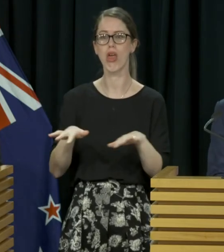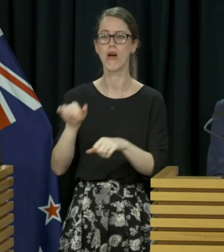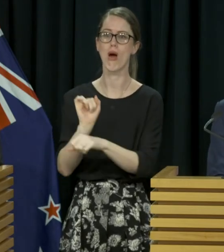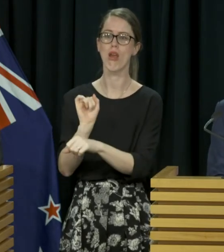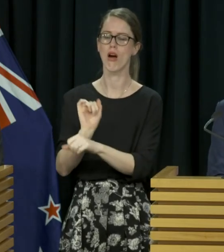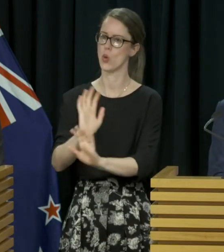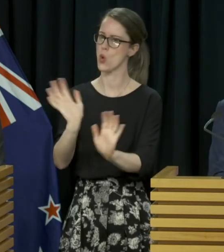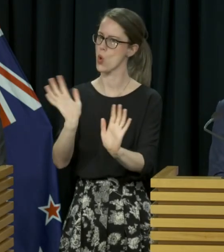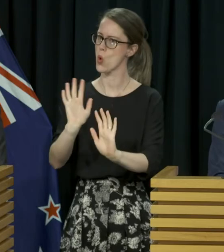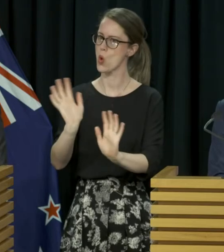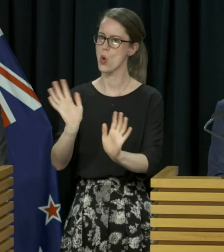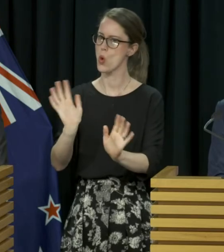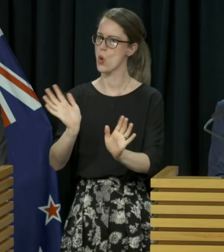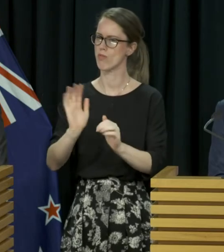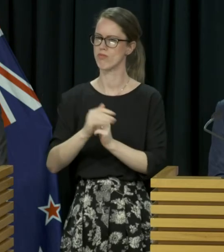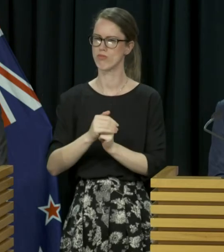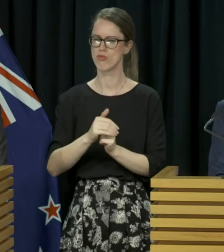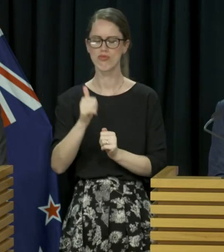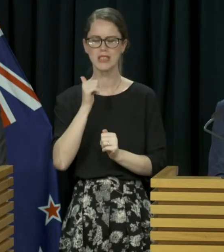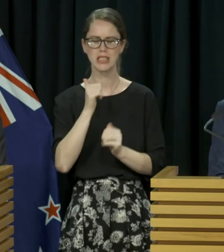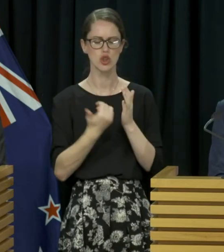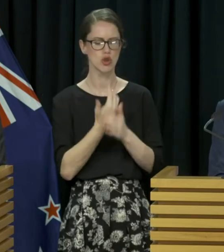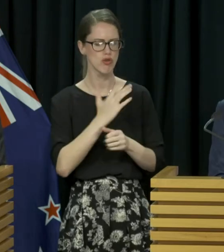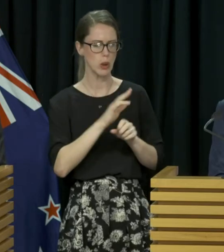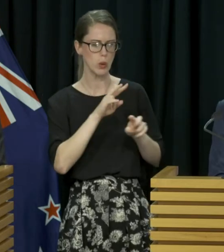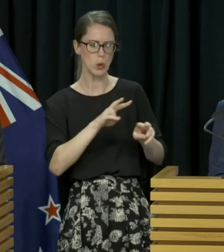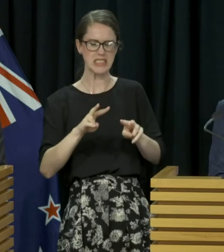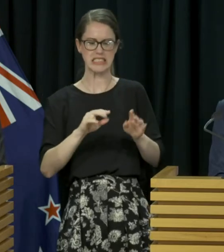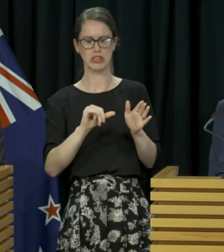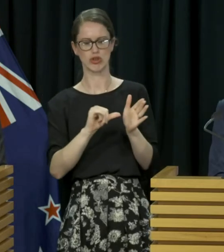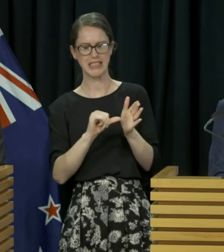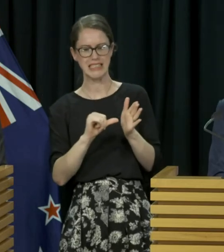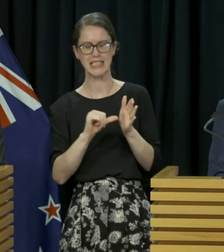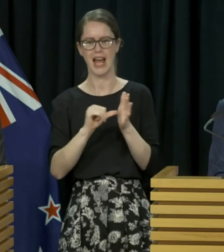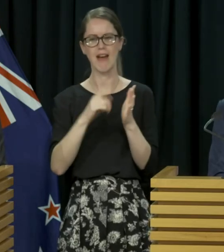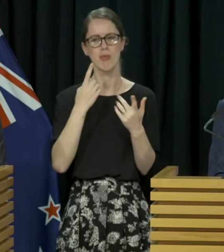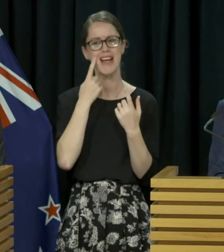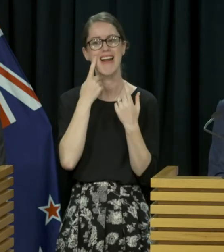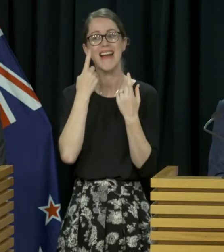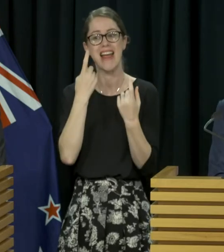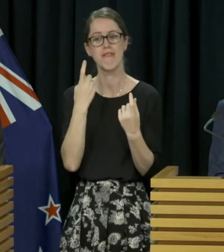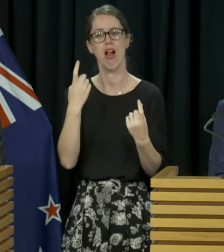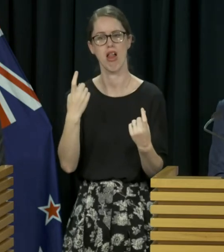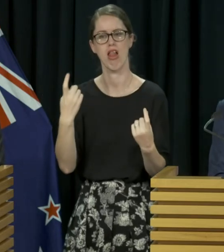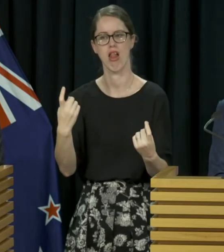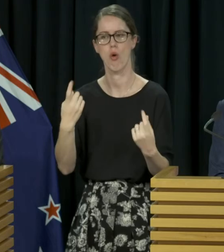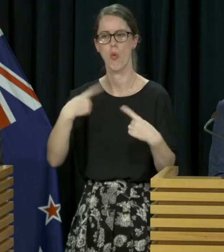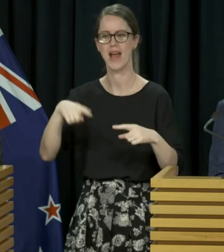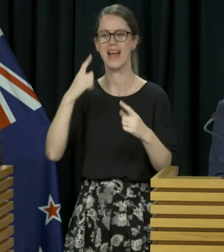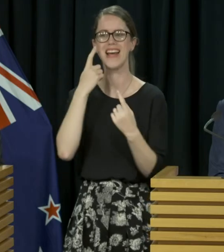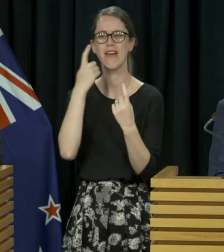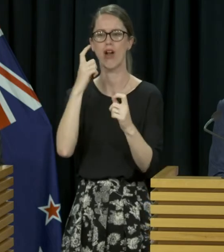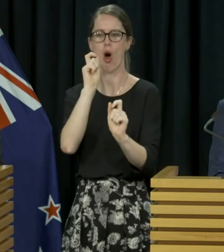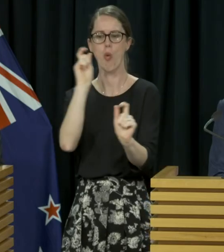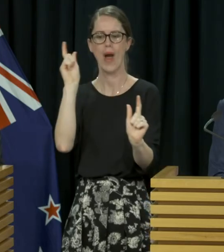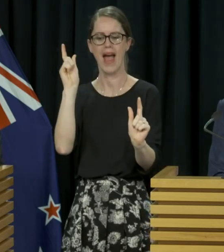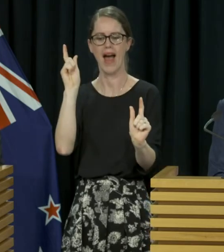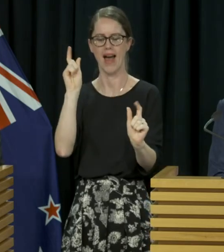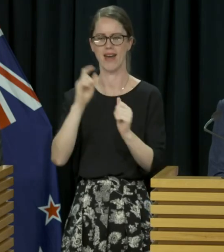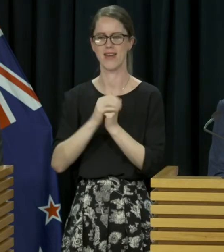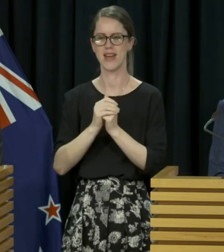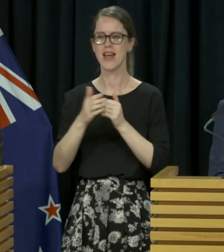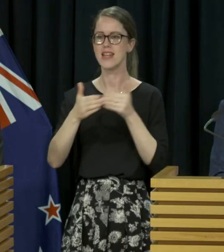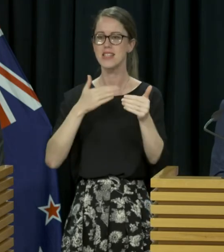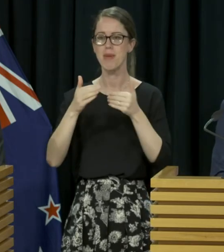difficult and tricky the virus can be and how we need to constantly stay on alert regardless of where the alert